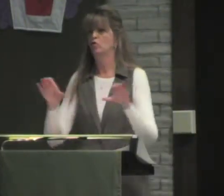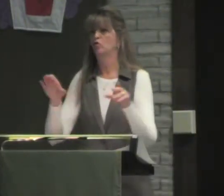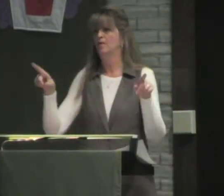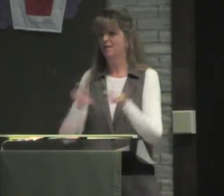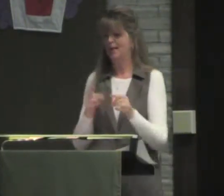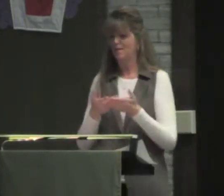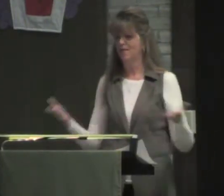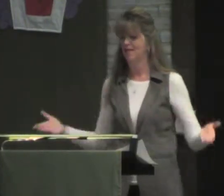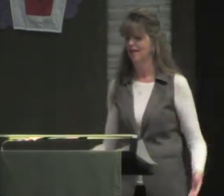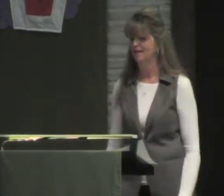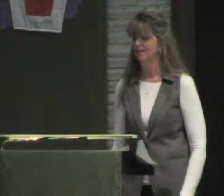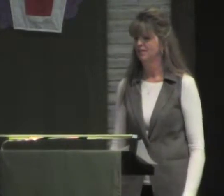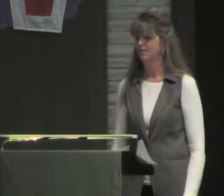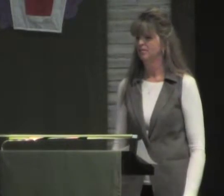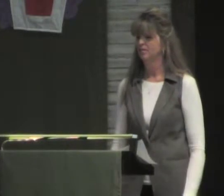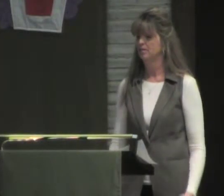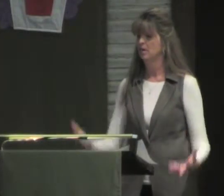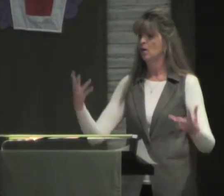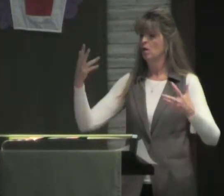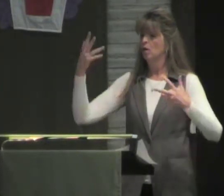And I want all of you to commit to that as well.